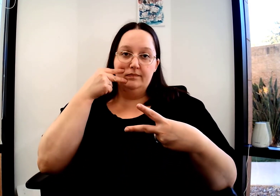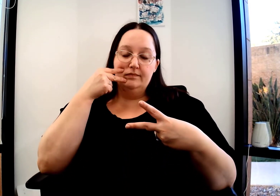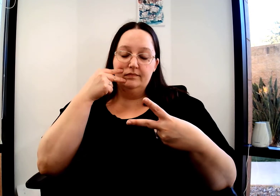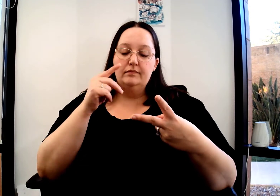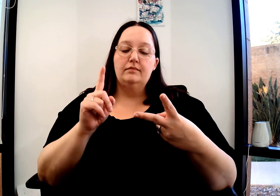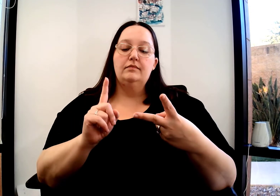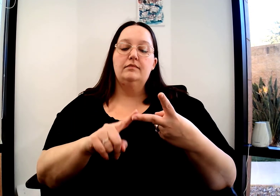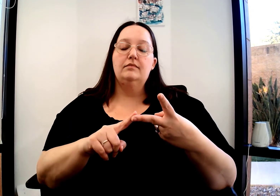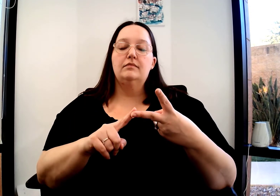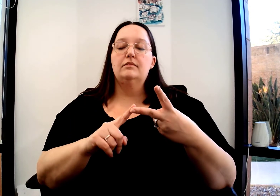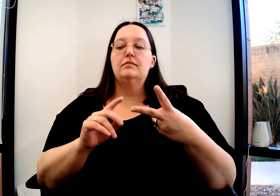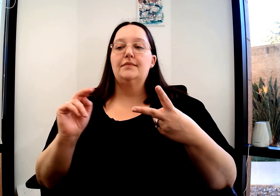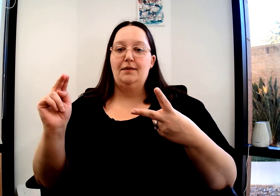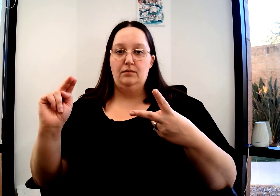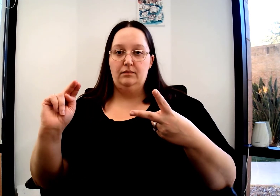Conflict and conflict.